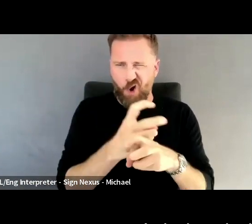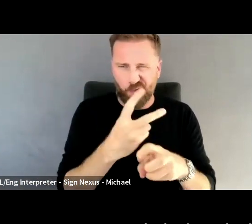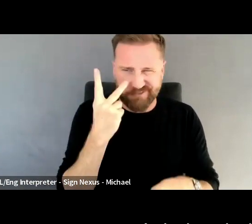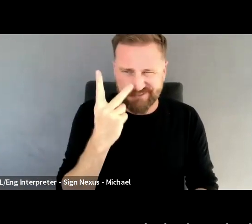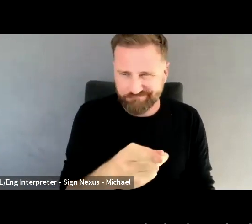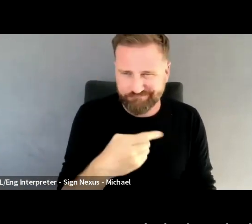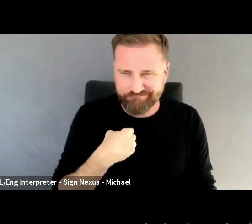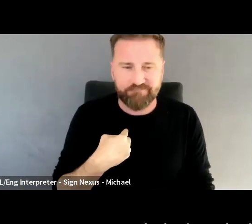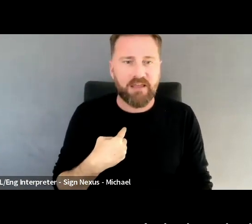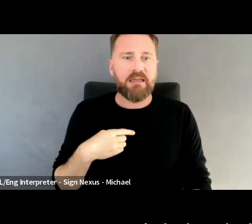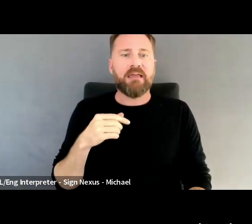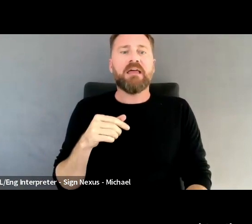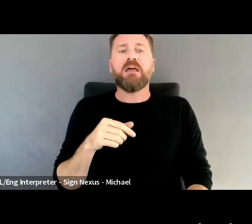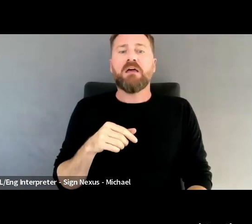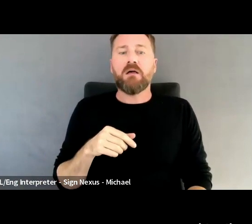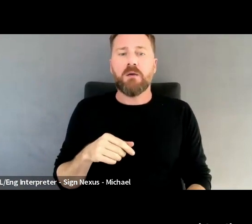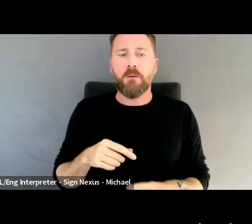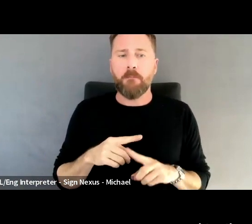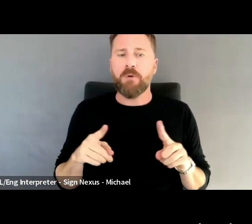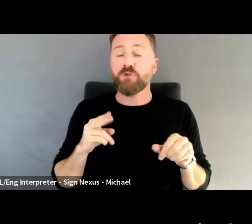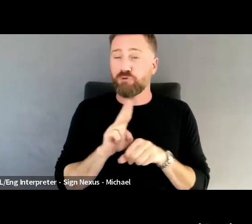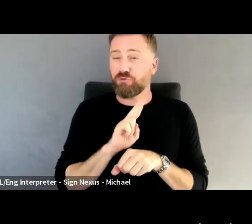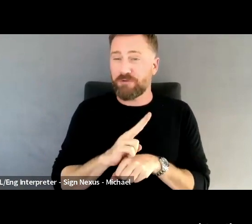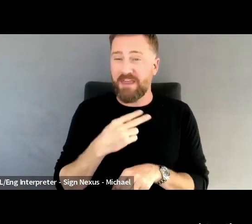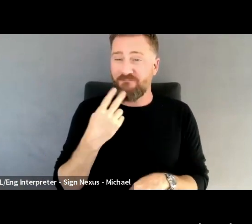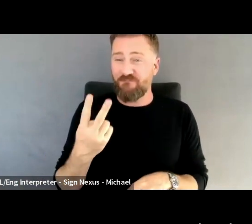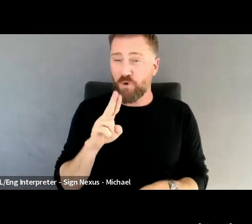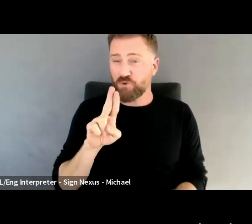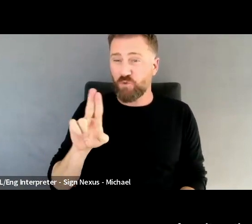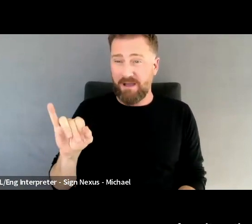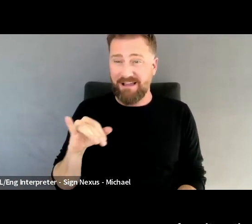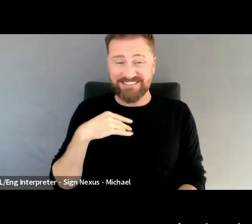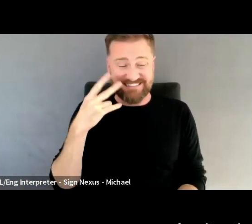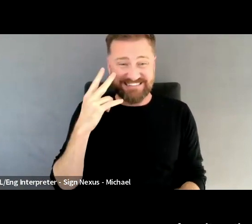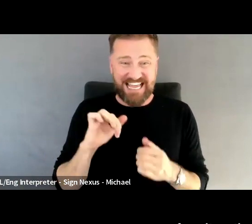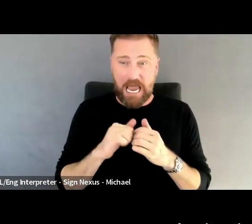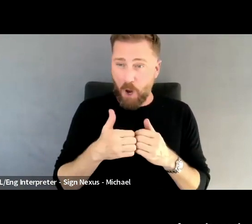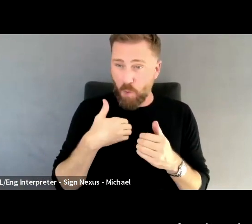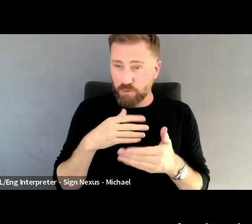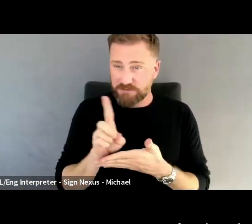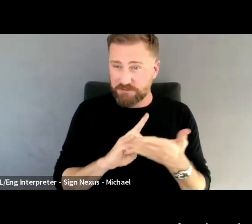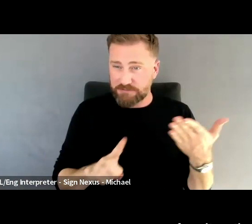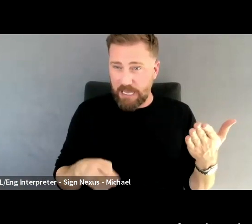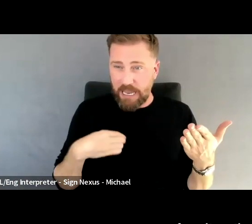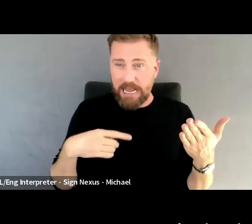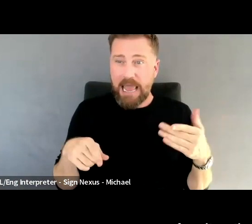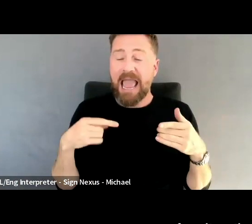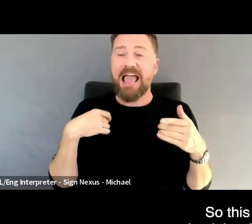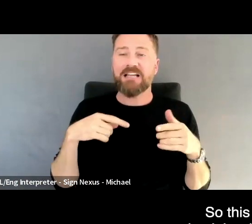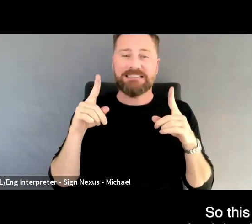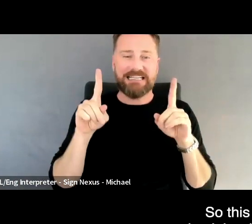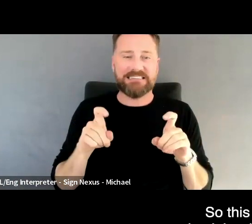voice UI that had been designed and testing out the latest design of an iterative co-creation process.